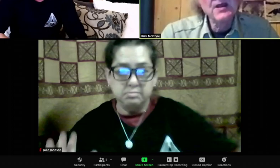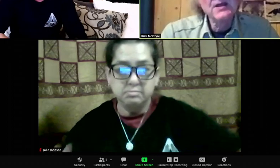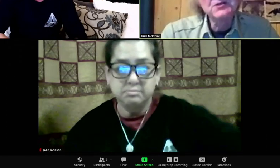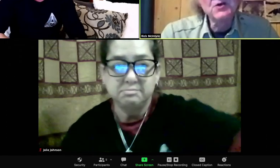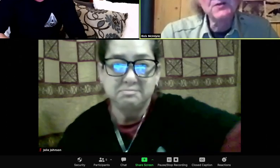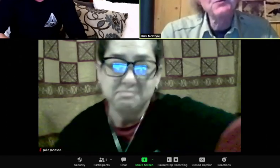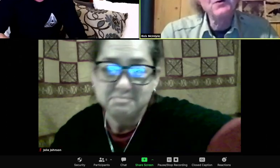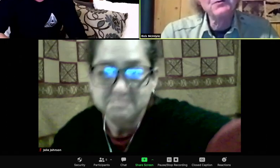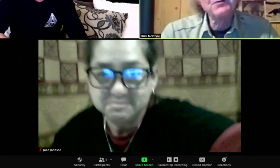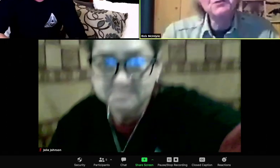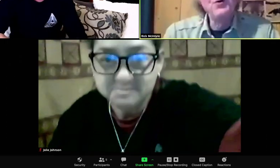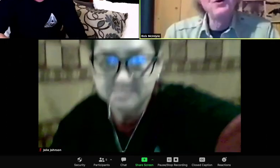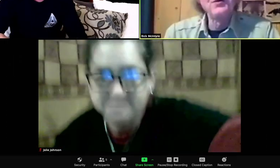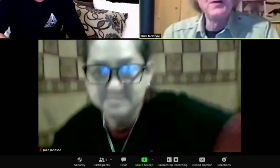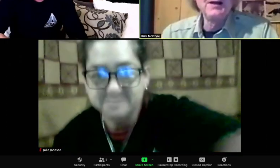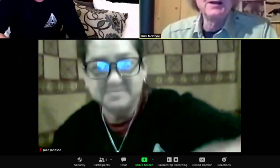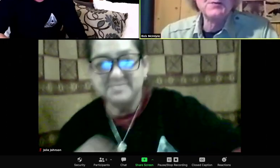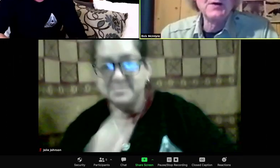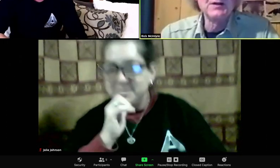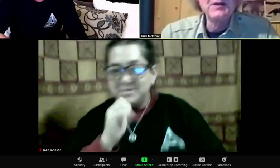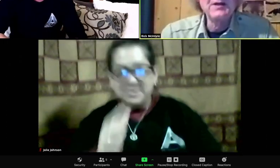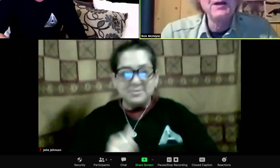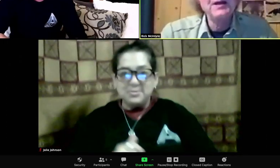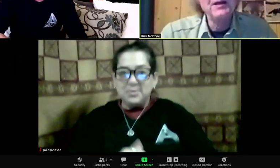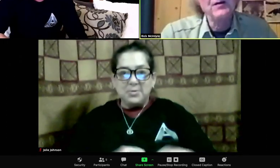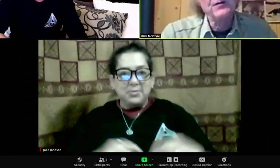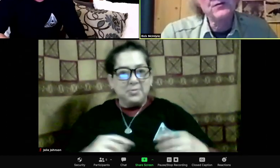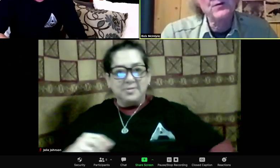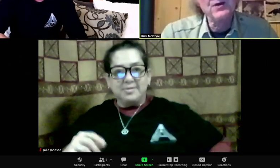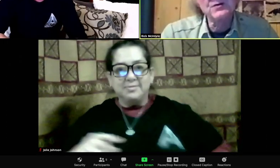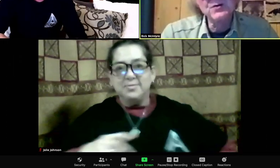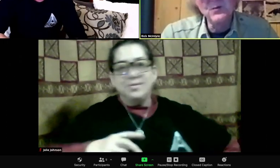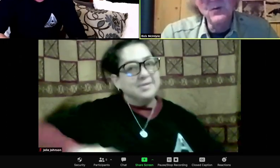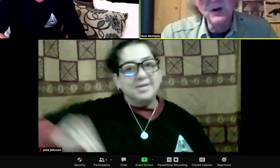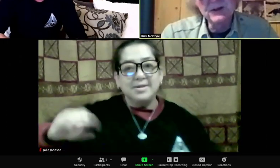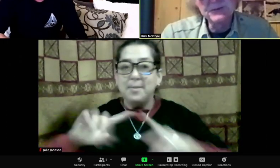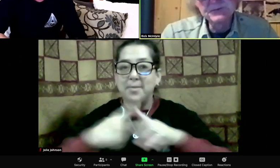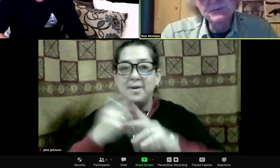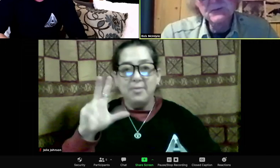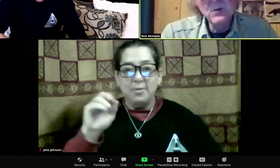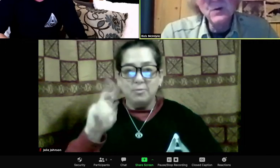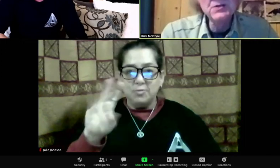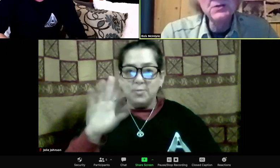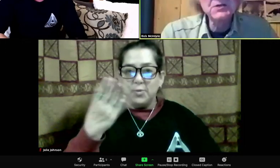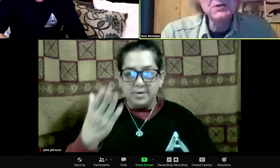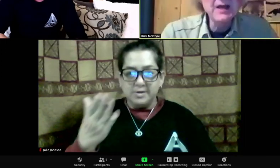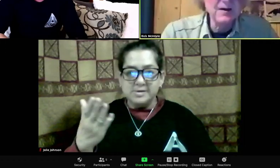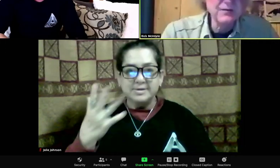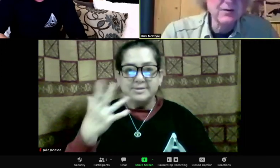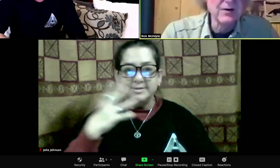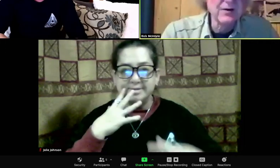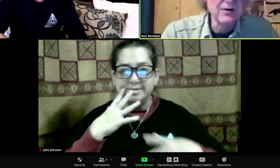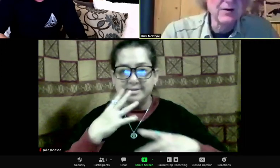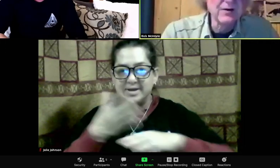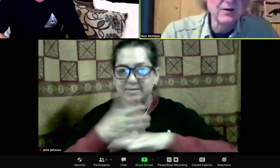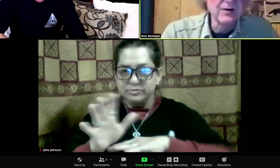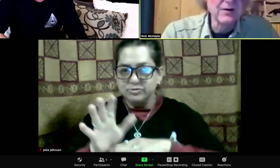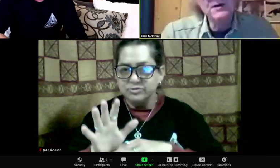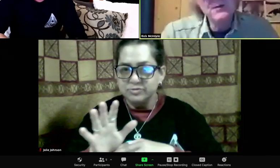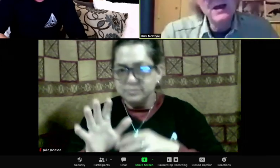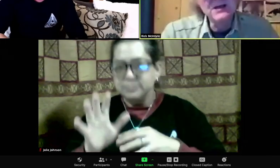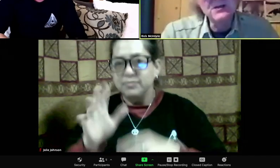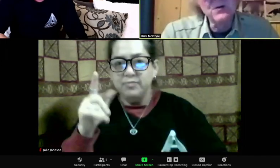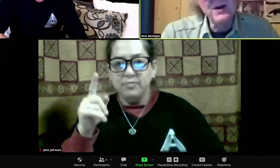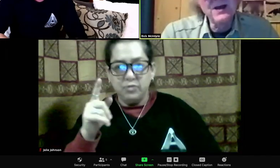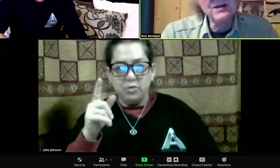the females in 21's family and visit them, maybe visit the pups, go back home, and then maybe a few weeks